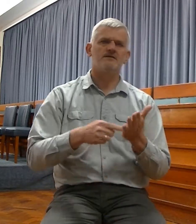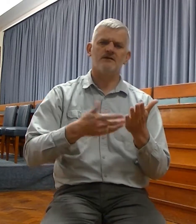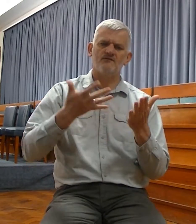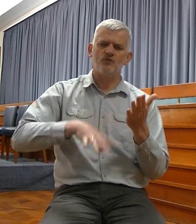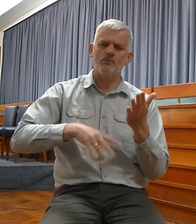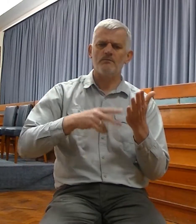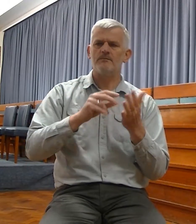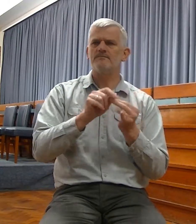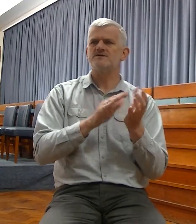I resign.